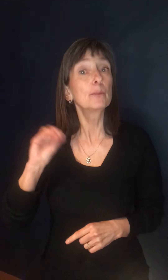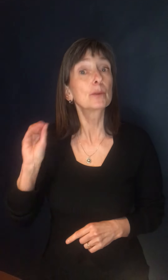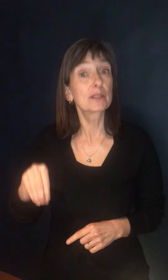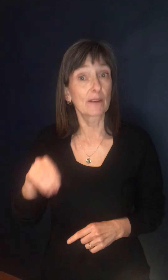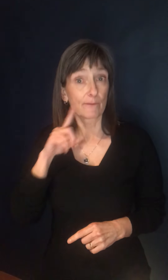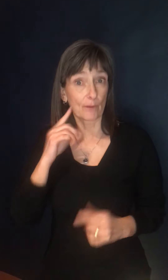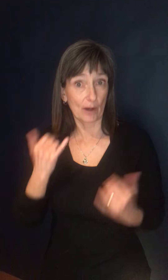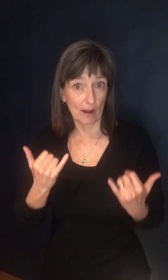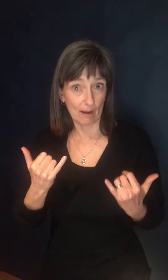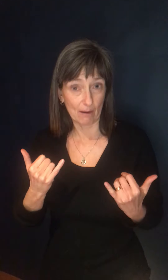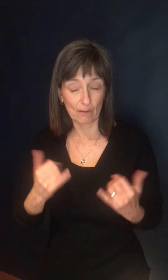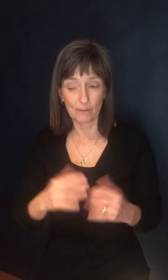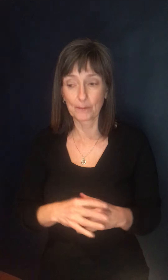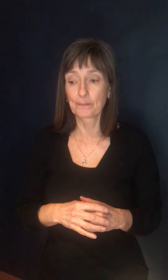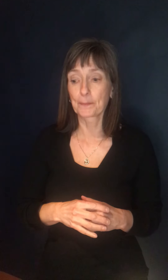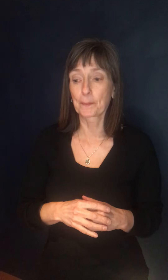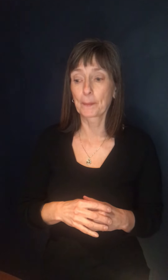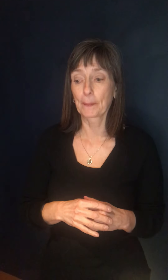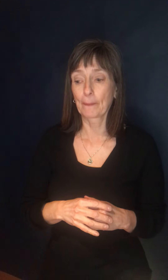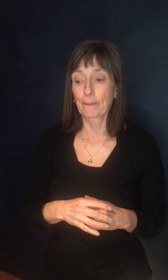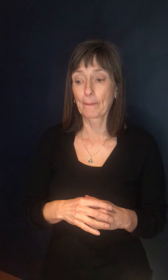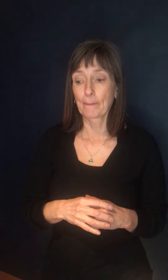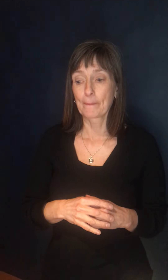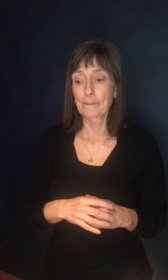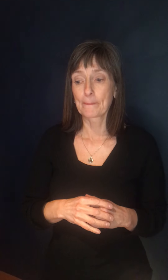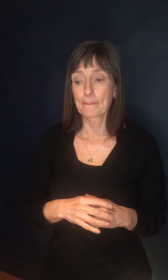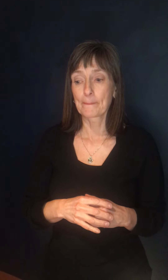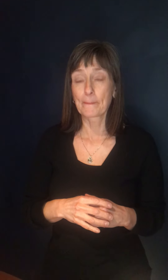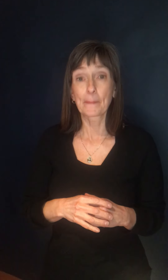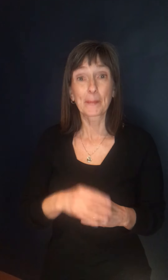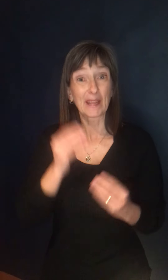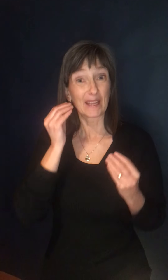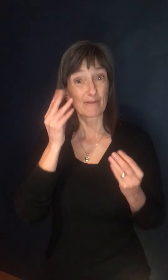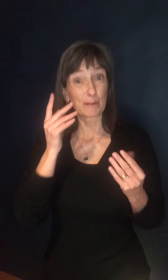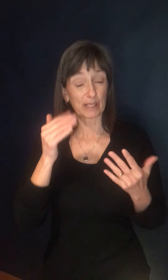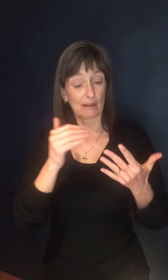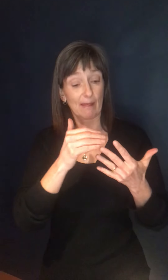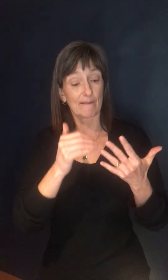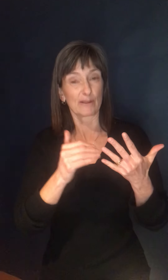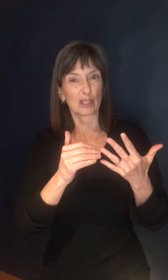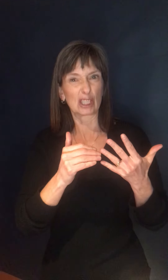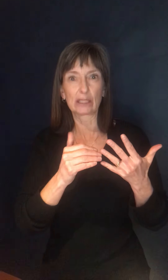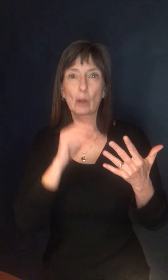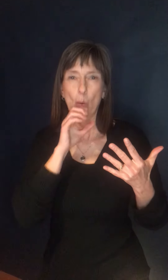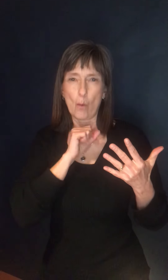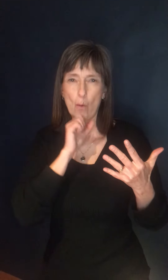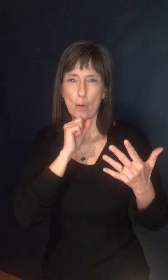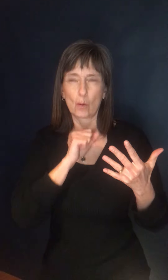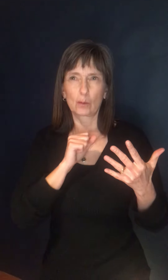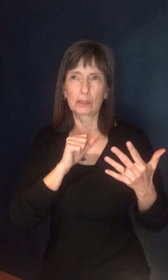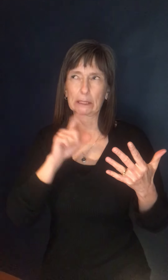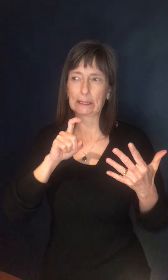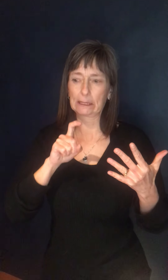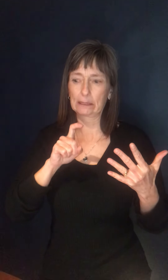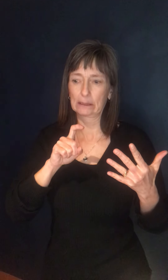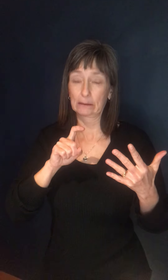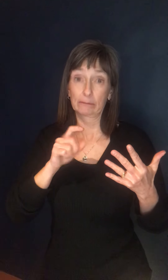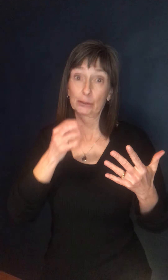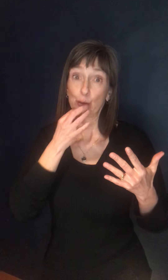now. Um, that, uh, uh, information should be updated to, um, very shortly, actually,